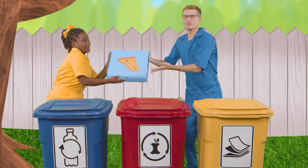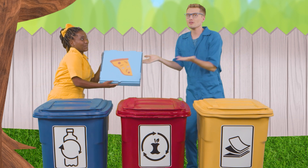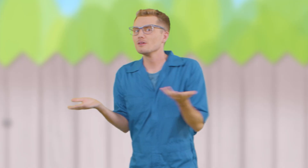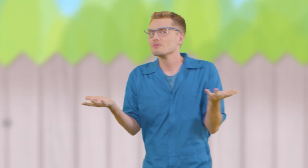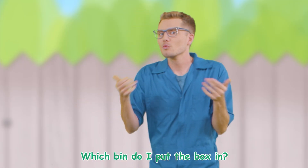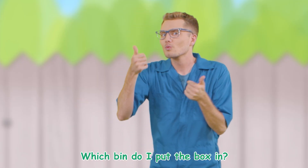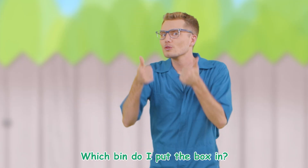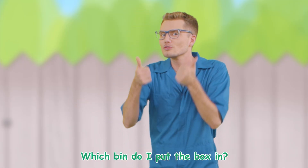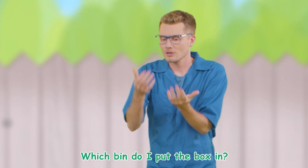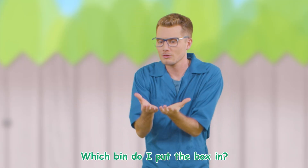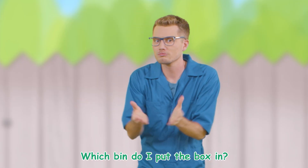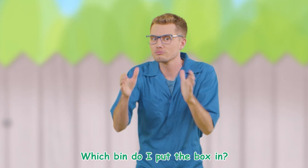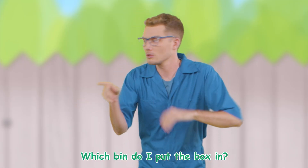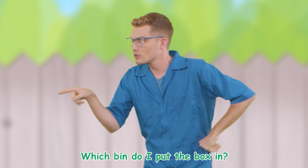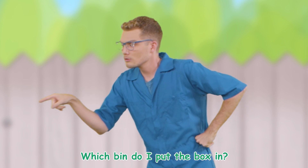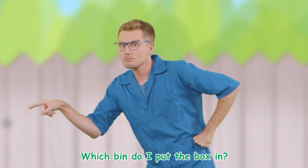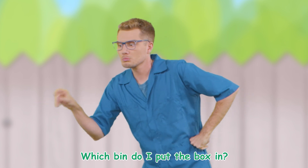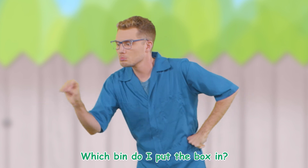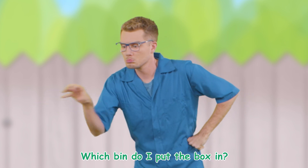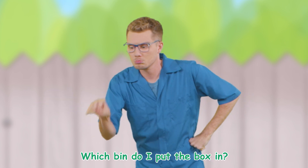Which bin do I put the box in?